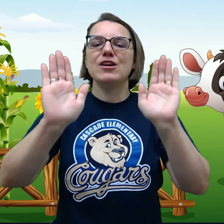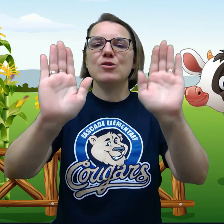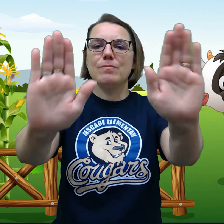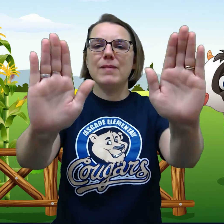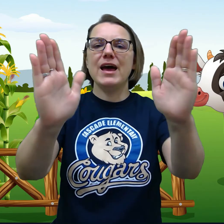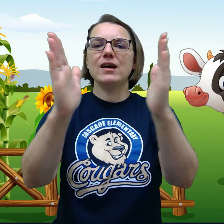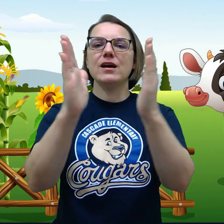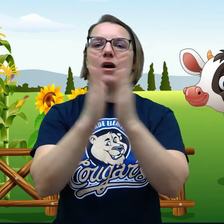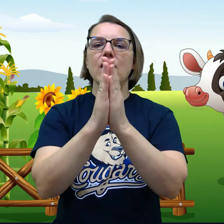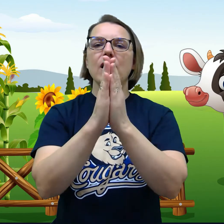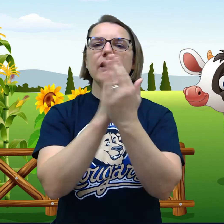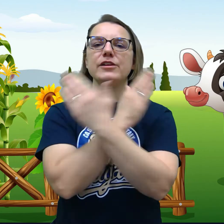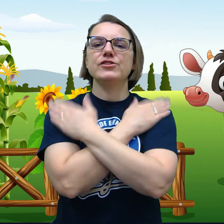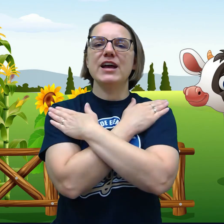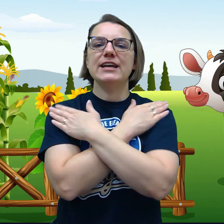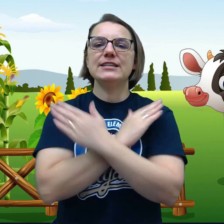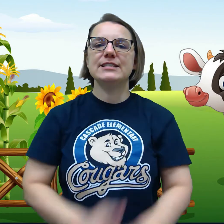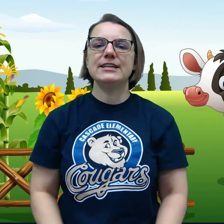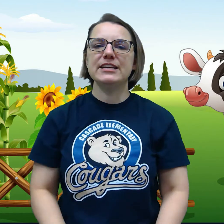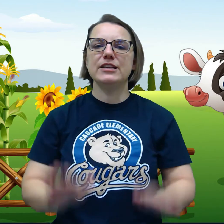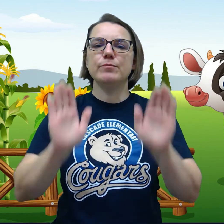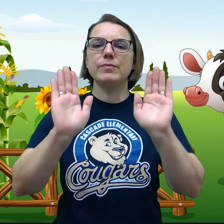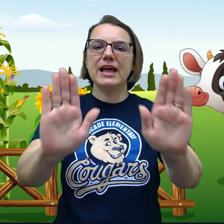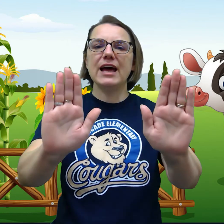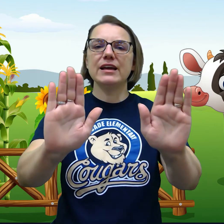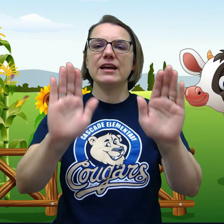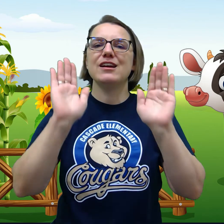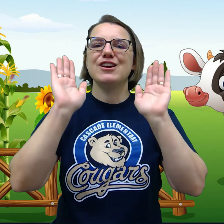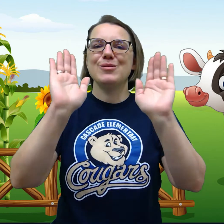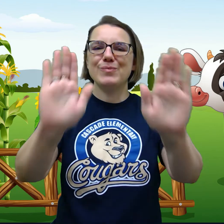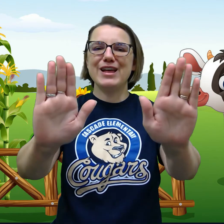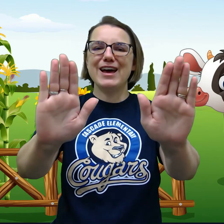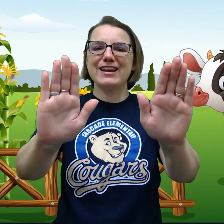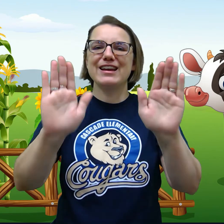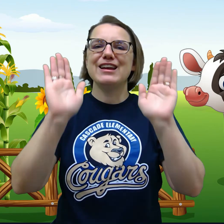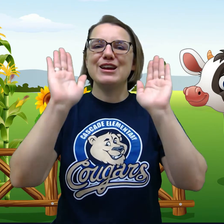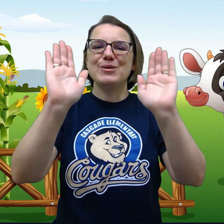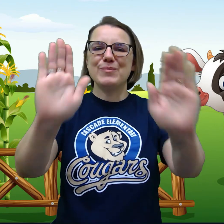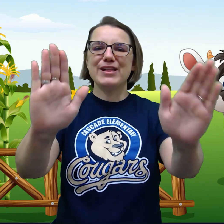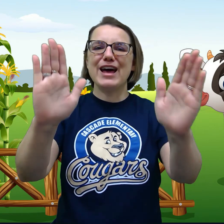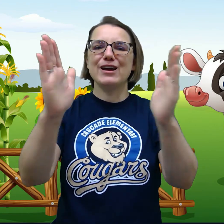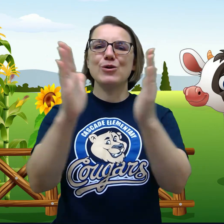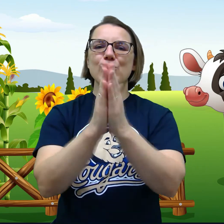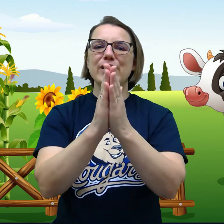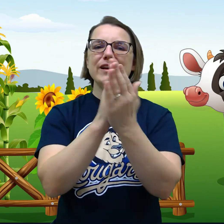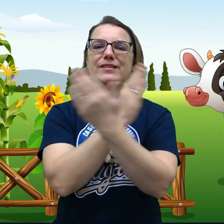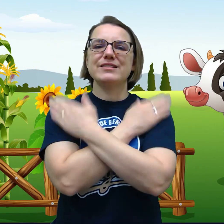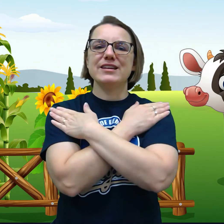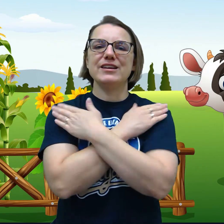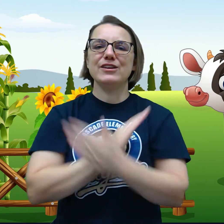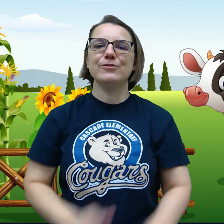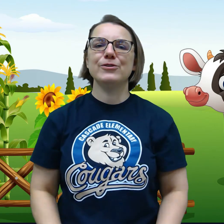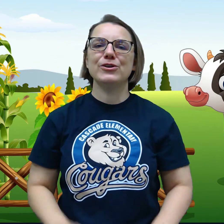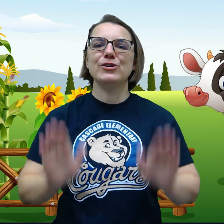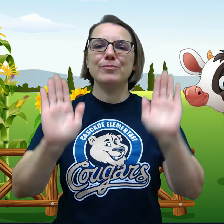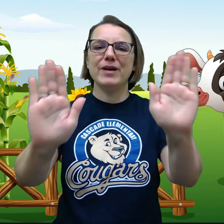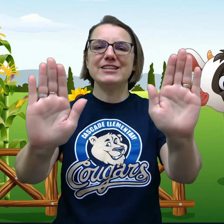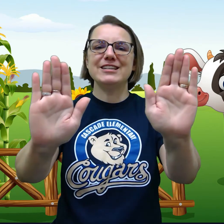Mack, all dressed in black, black, black, with silver buttons,